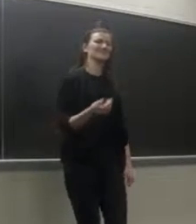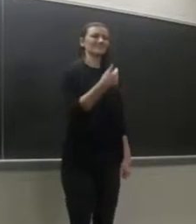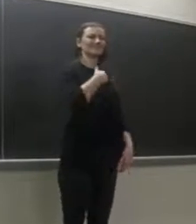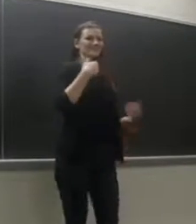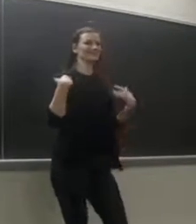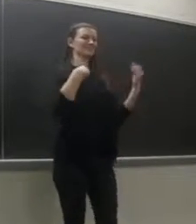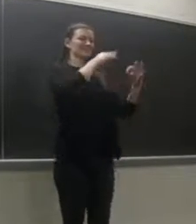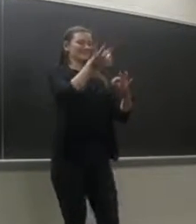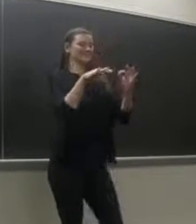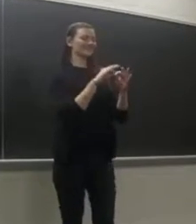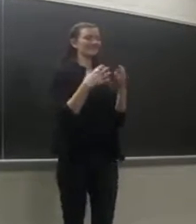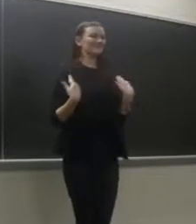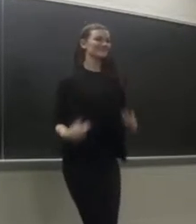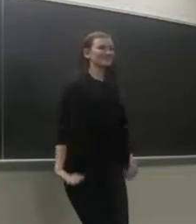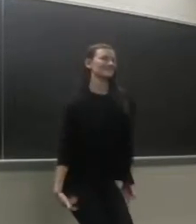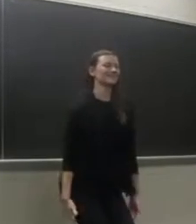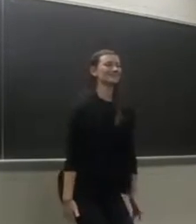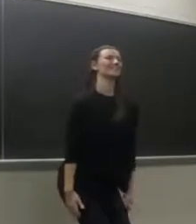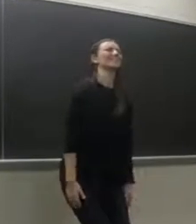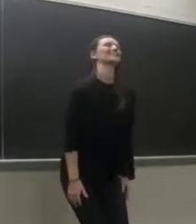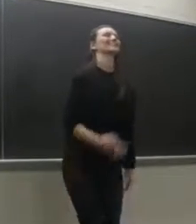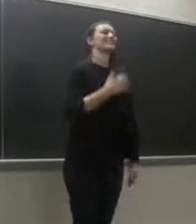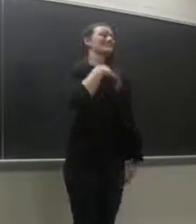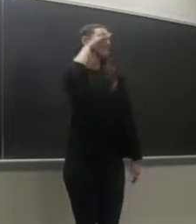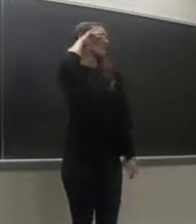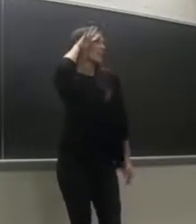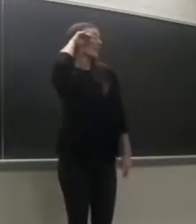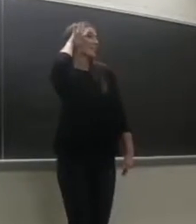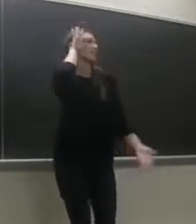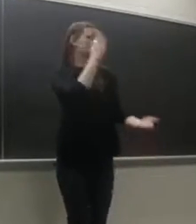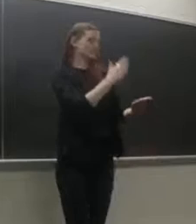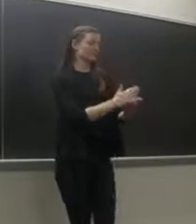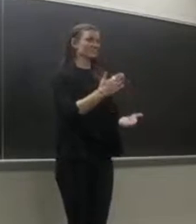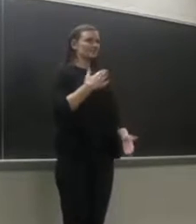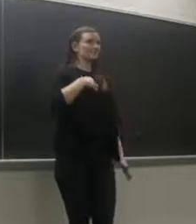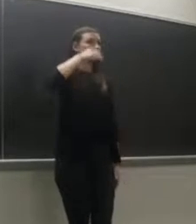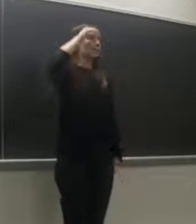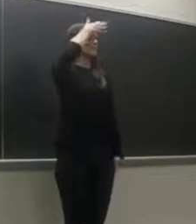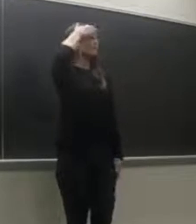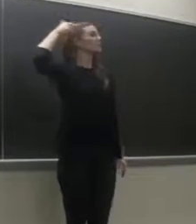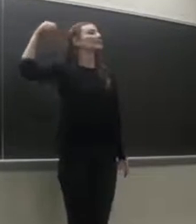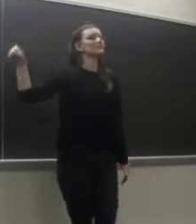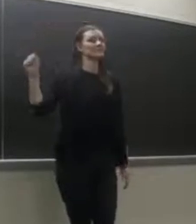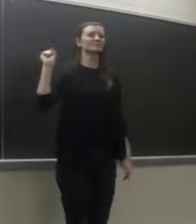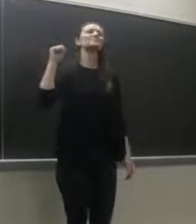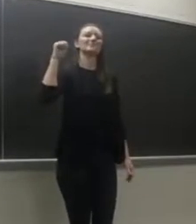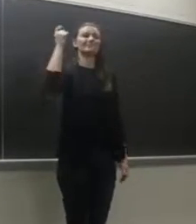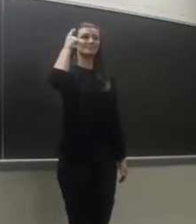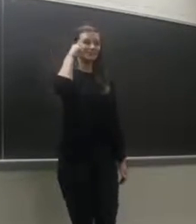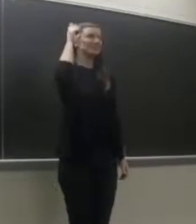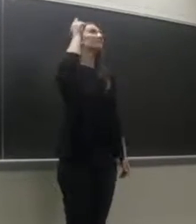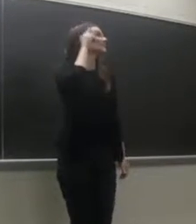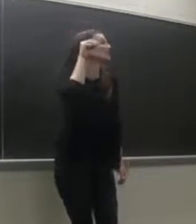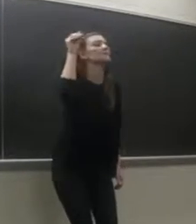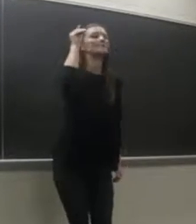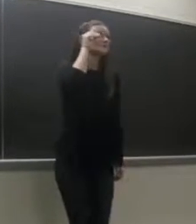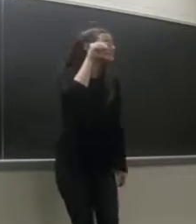I've got a perfect body, cause my eyelashes catch my sweat Yes they do, they do